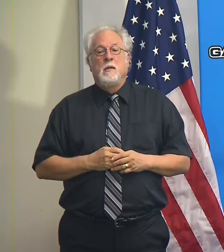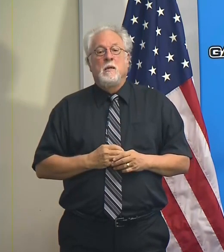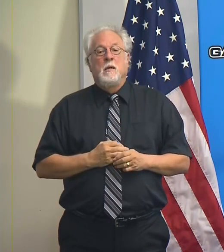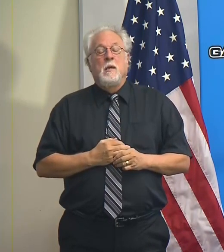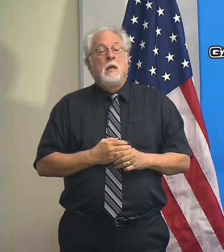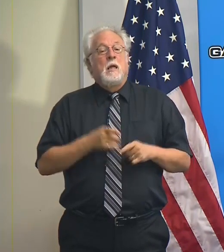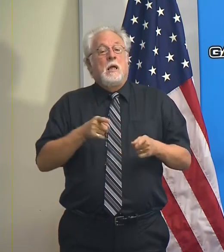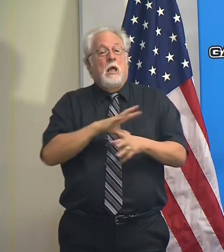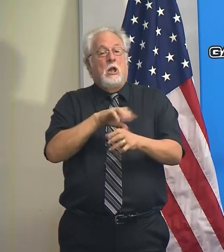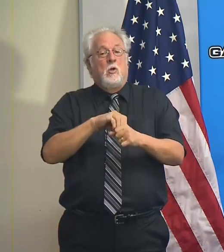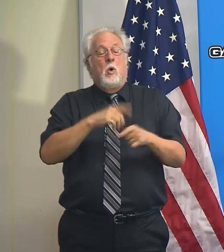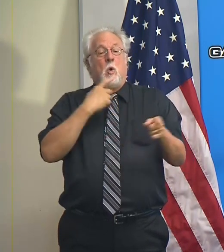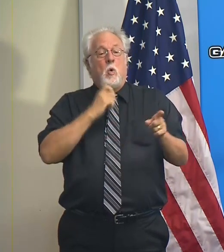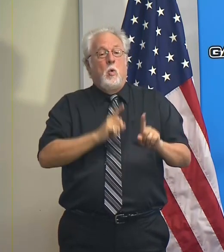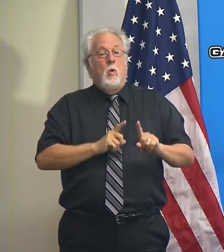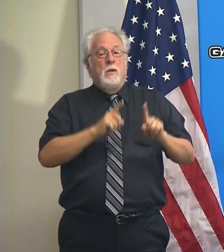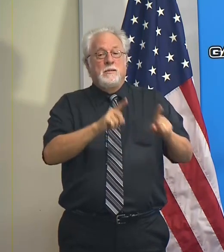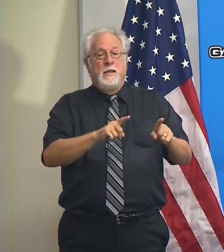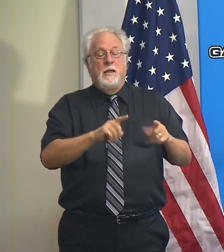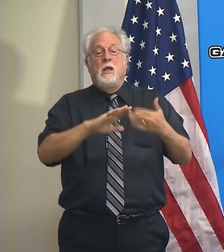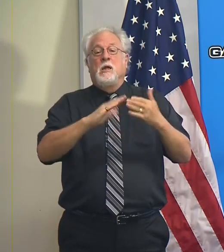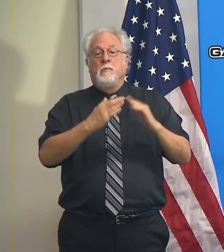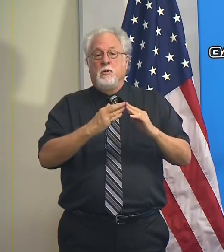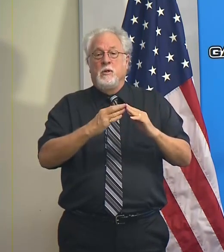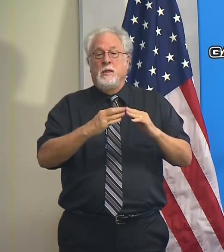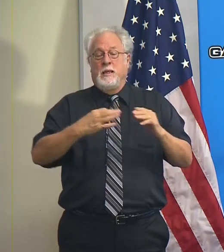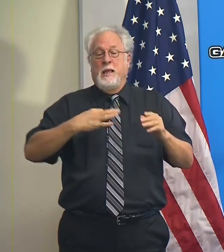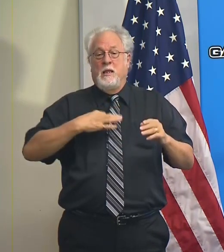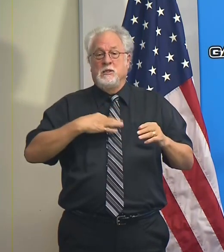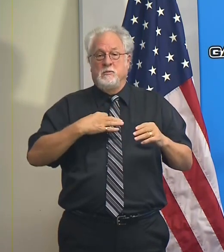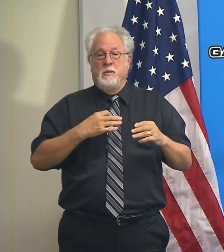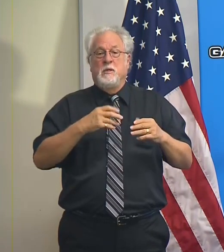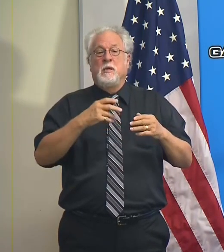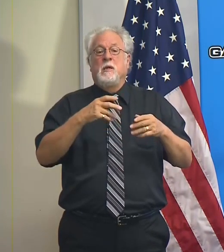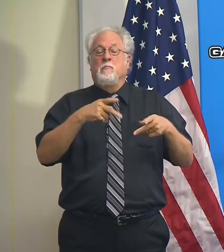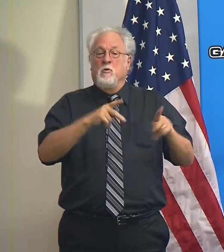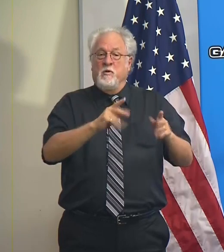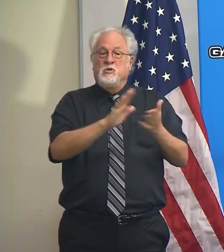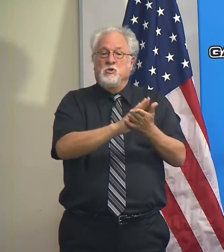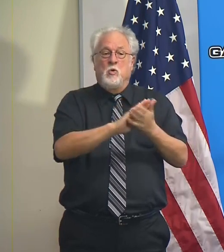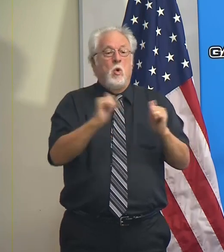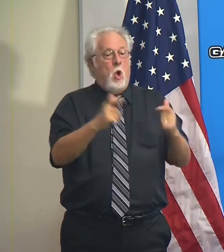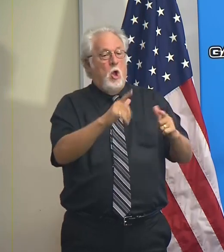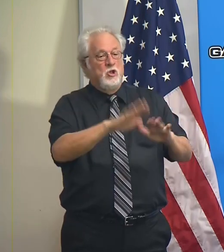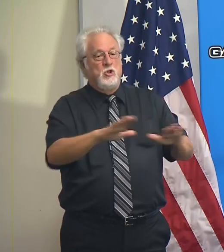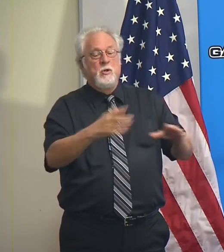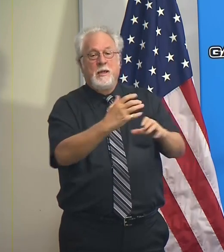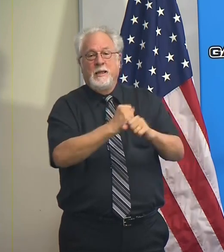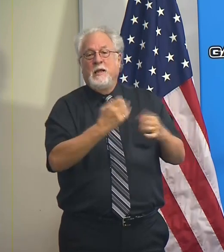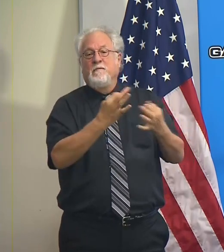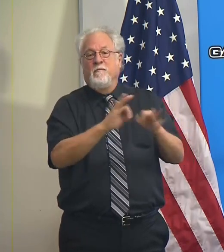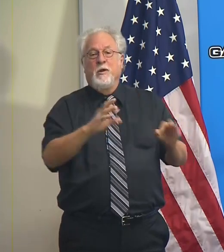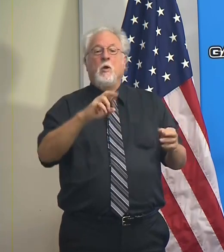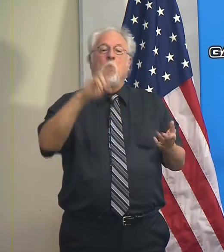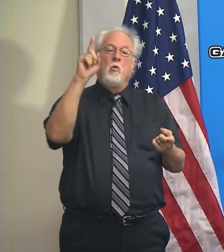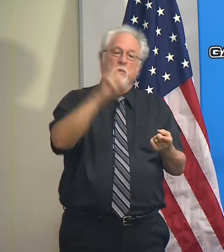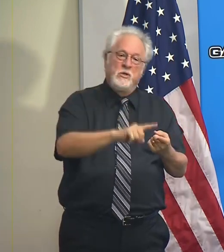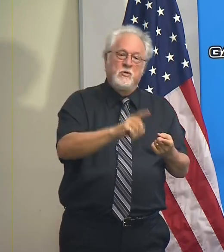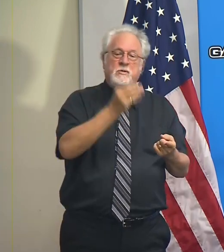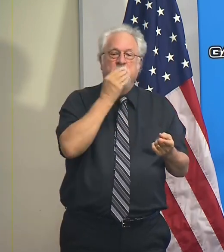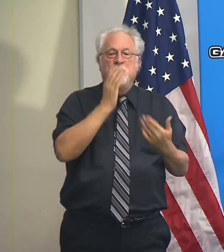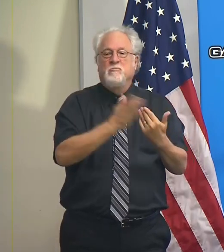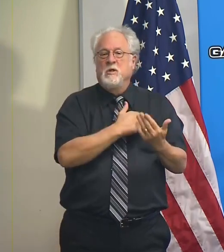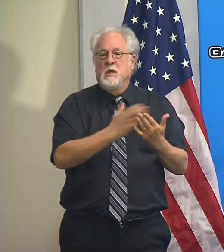This includes those who attend a community eligibility provision school where all children receive free and reduced price meals regardless